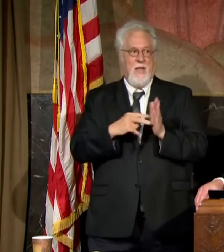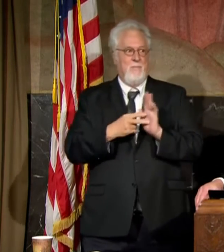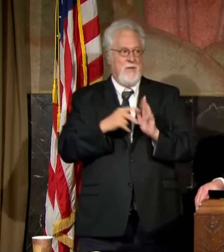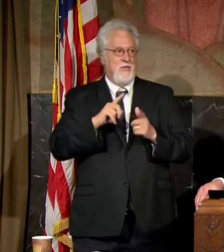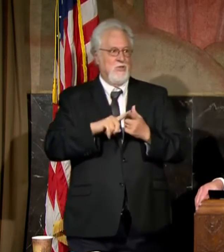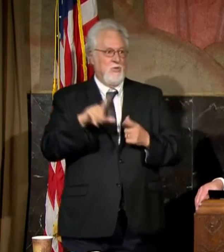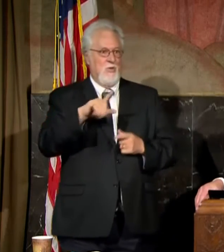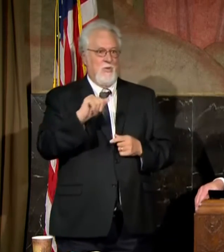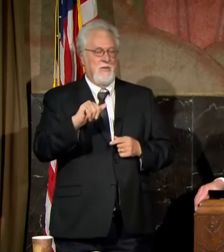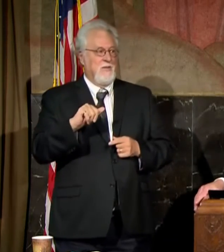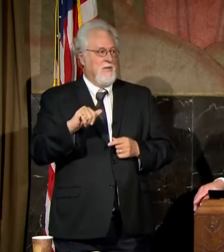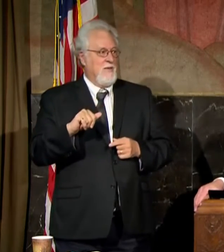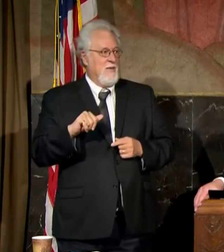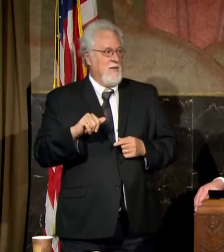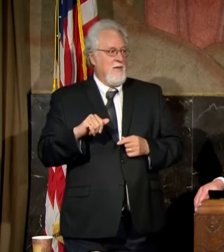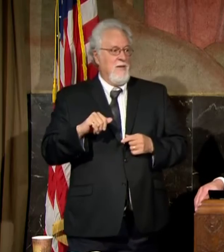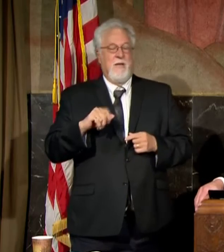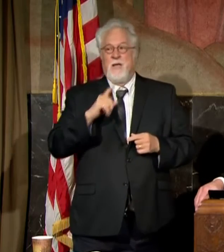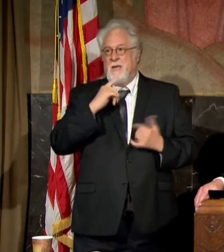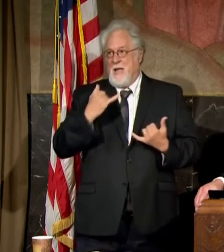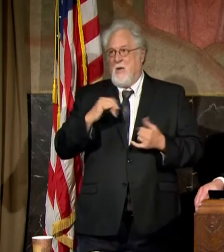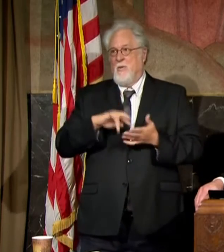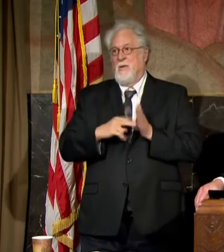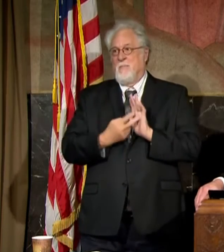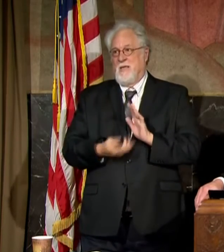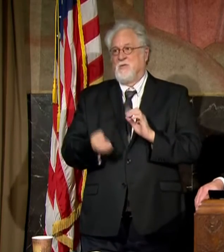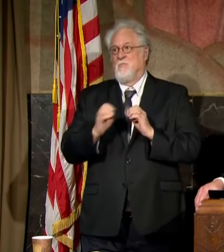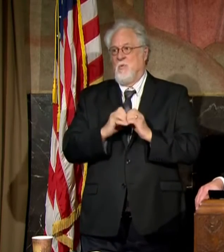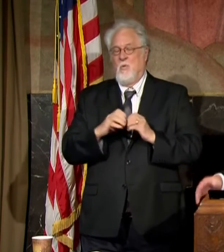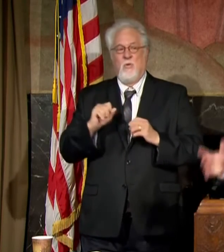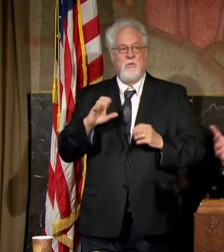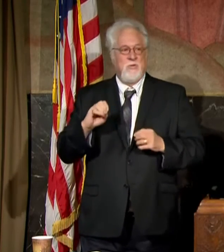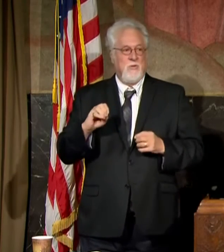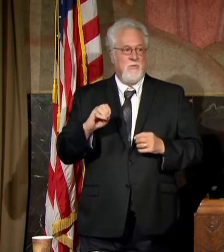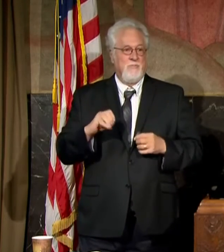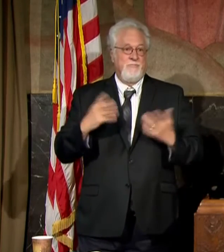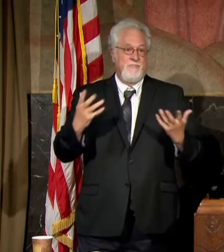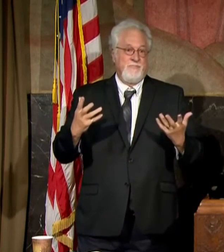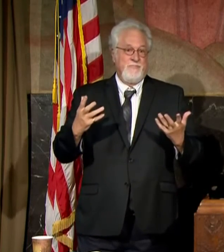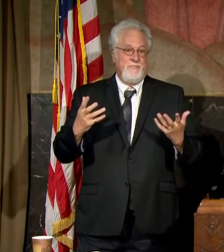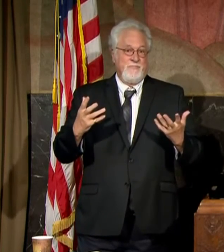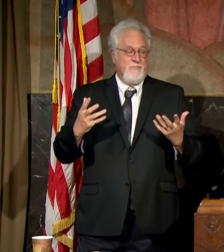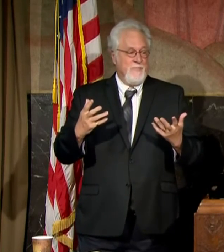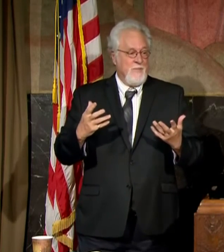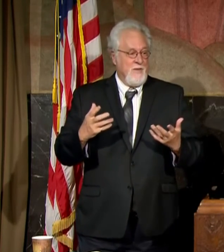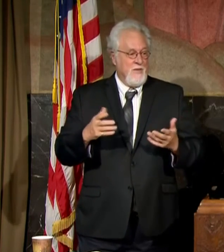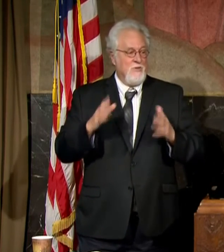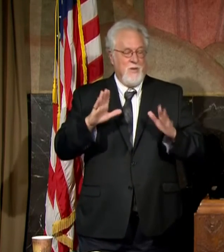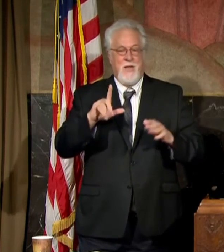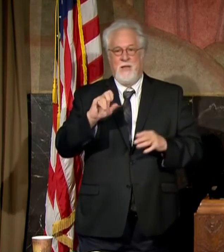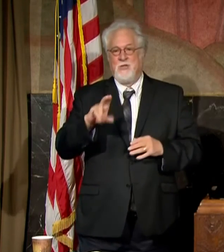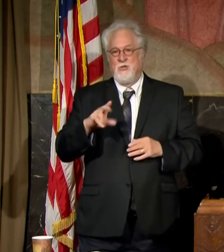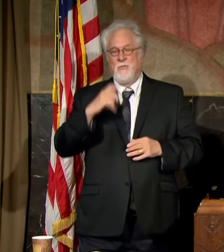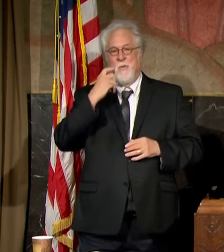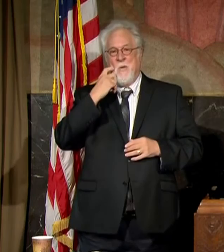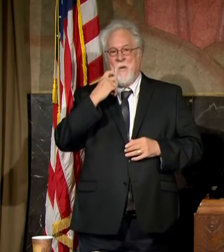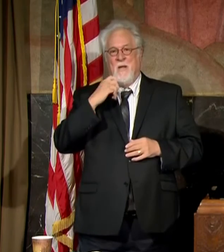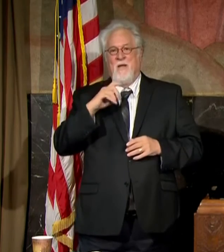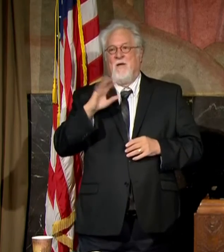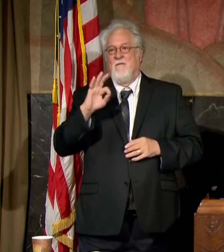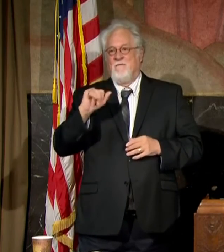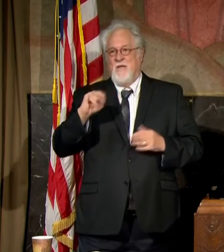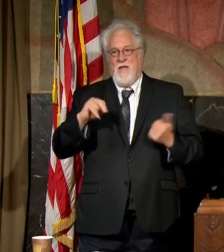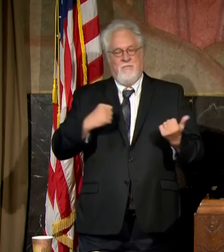state, because every passing day it means more. And so, as you all know, I'm a tremendous LSU fan